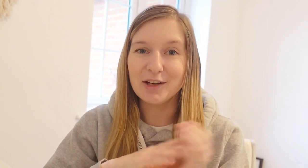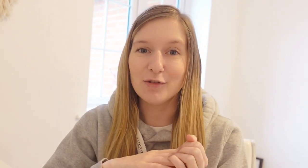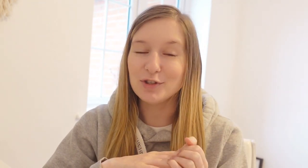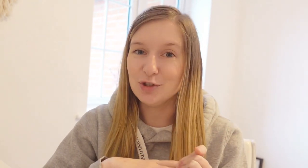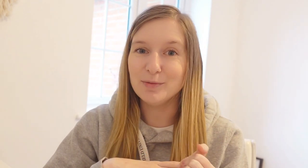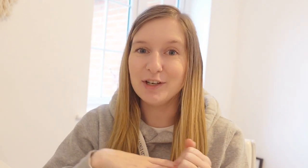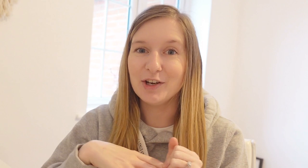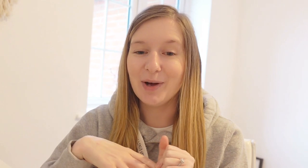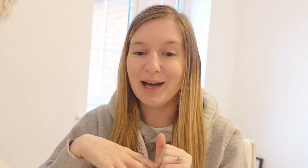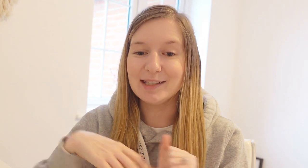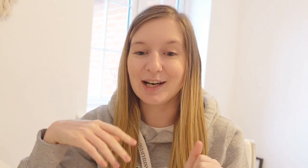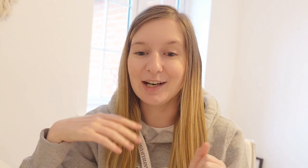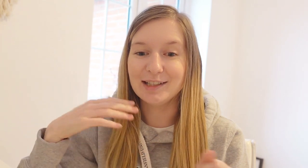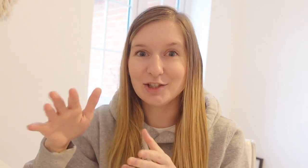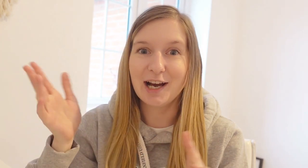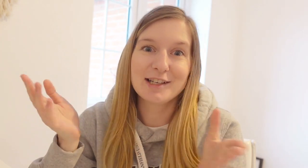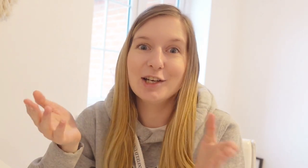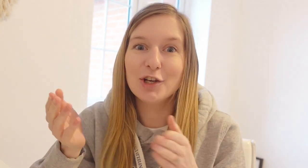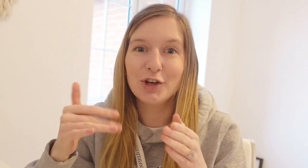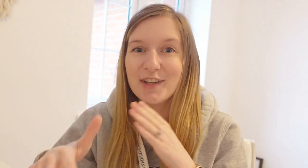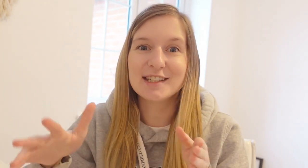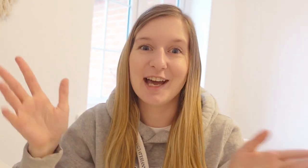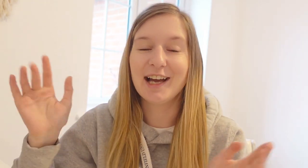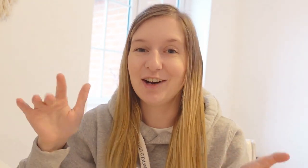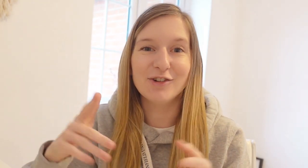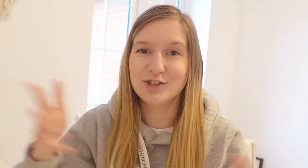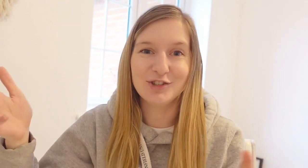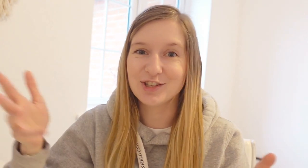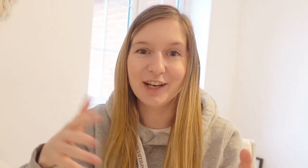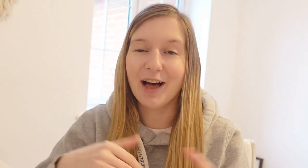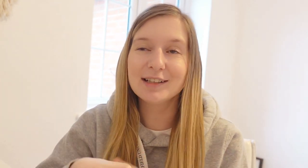of this YouTube video and I literally had to like learn on the internet how to sign that.